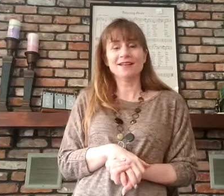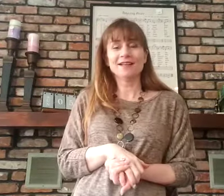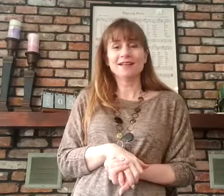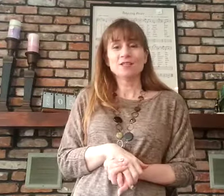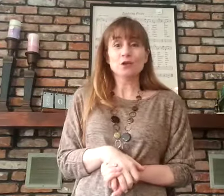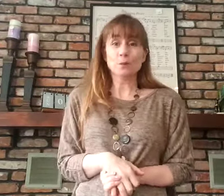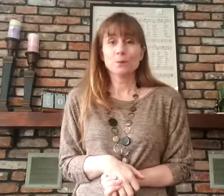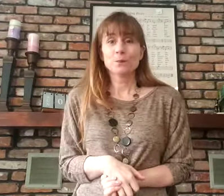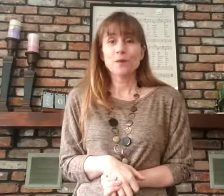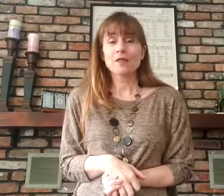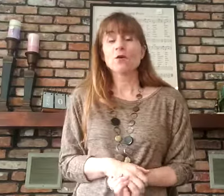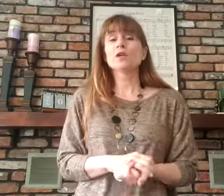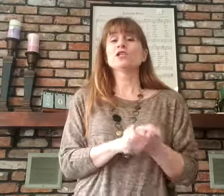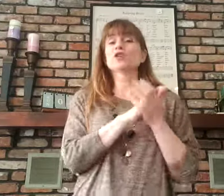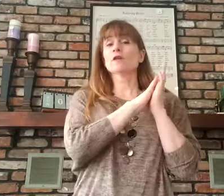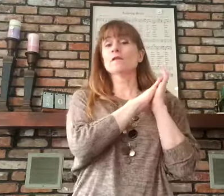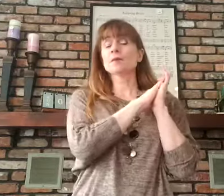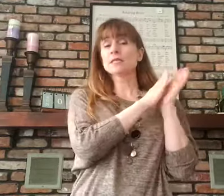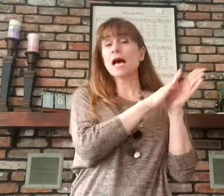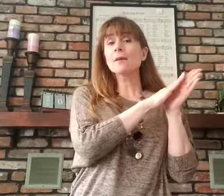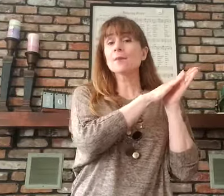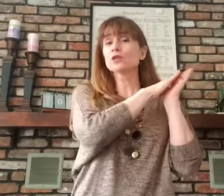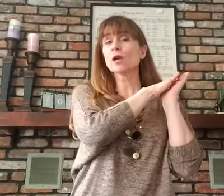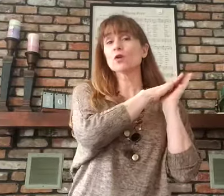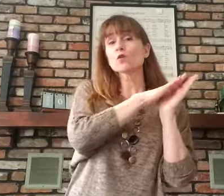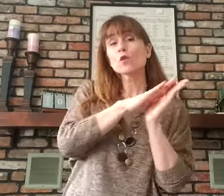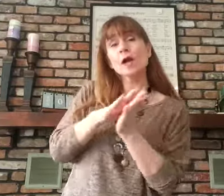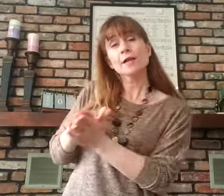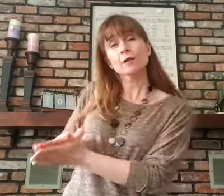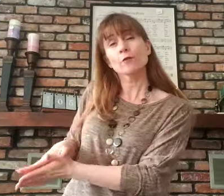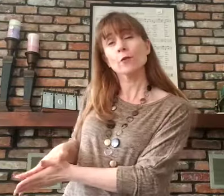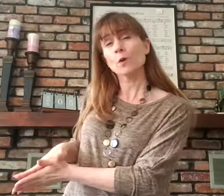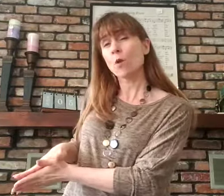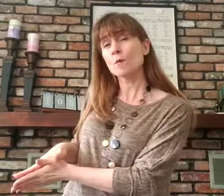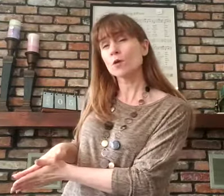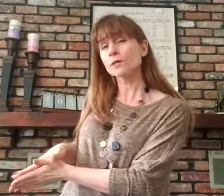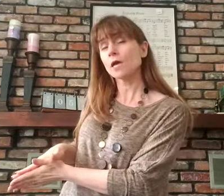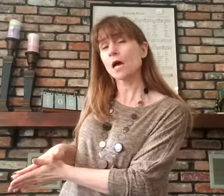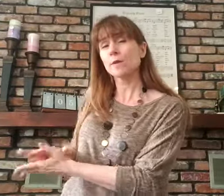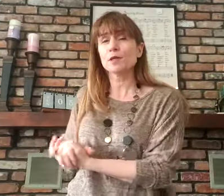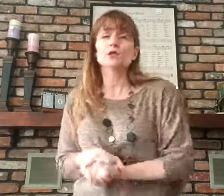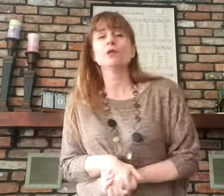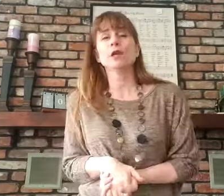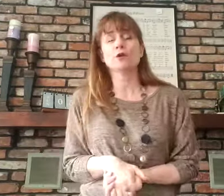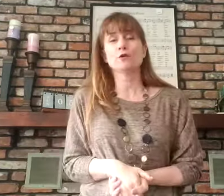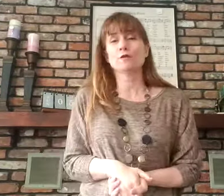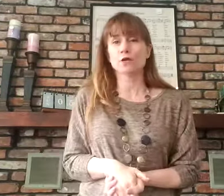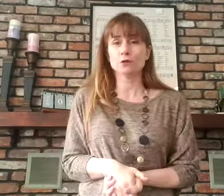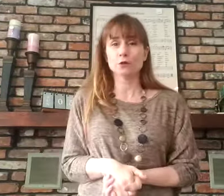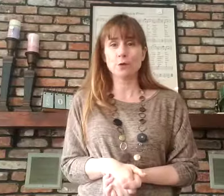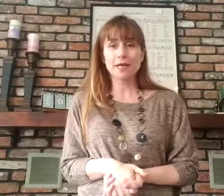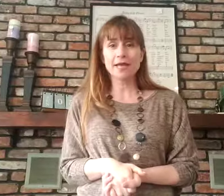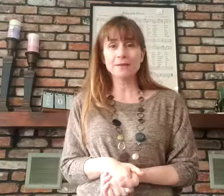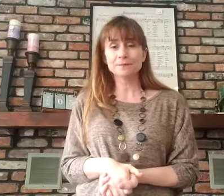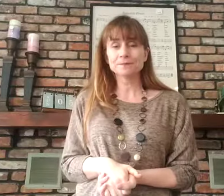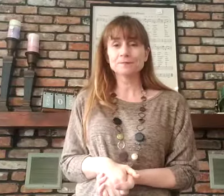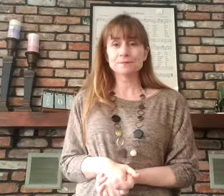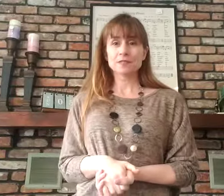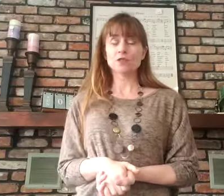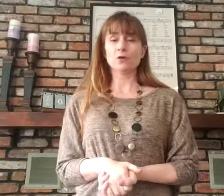And do the thought we could start from the top and try to run through it one more time including our new verse. Okay, so